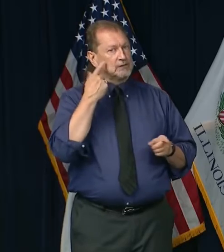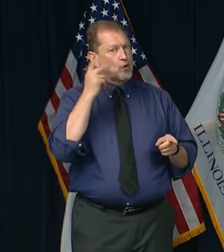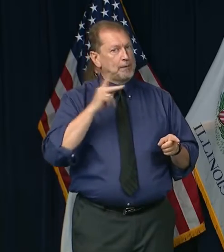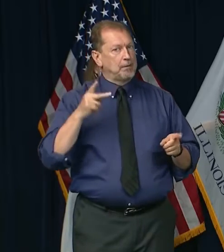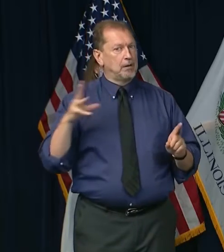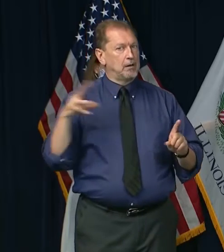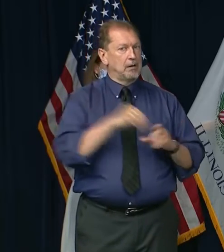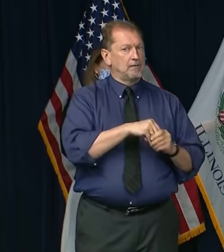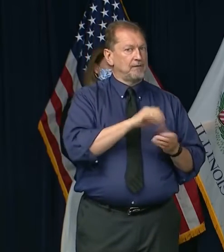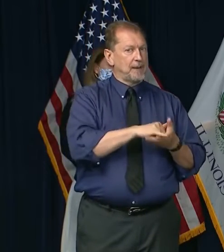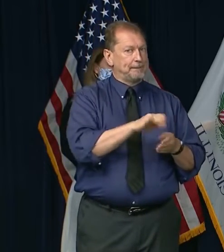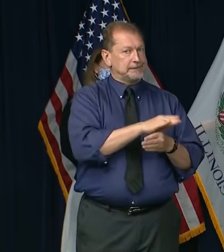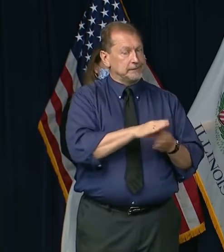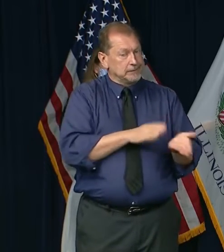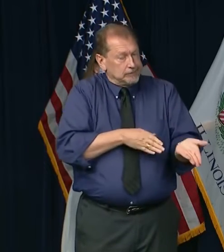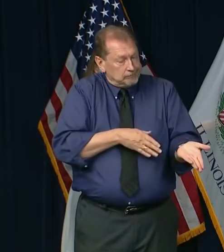people.